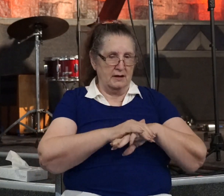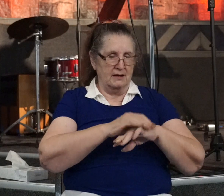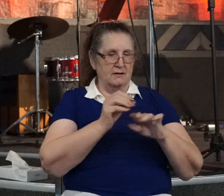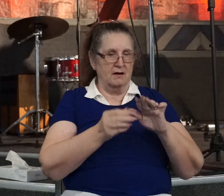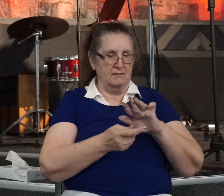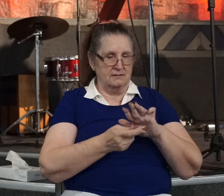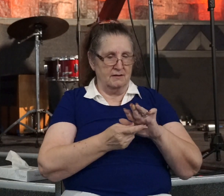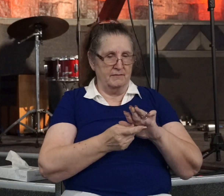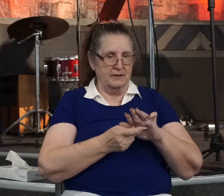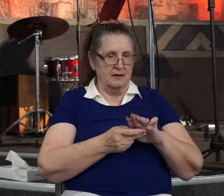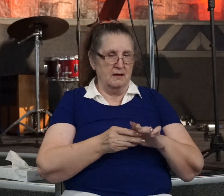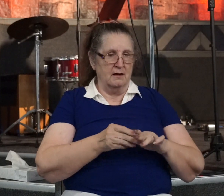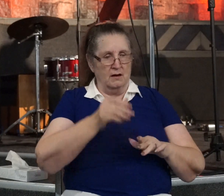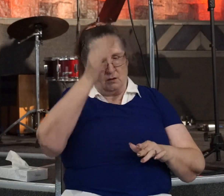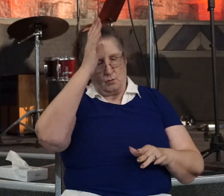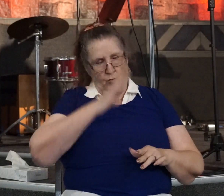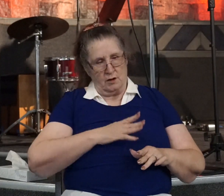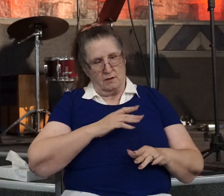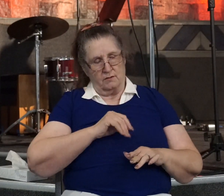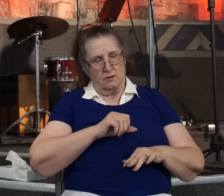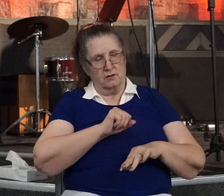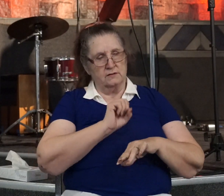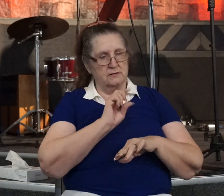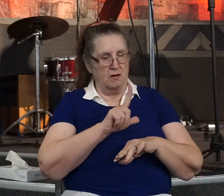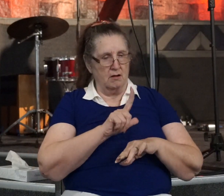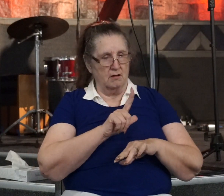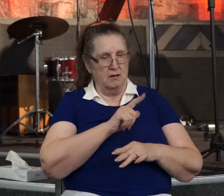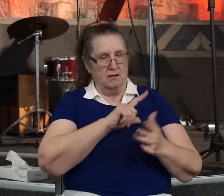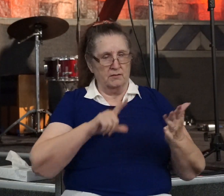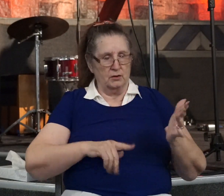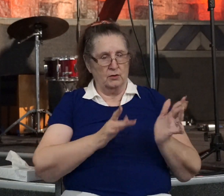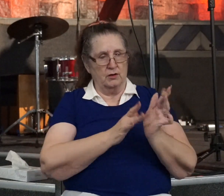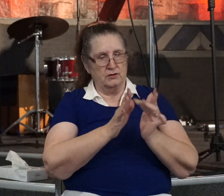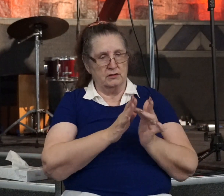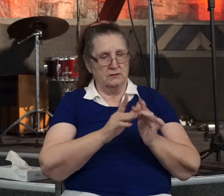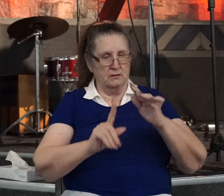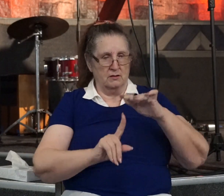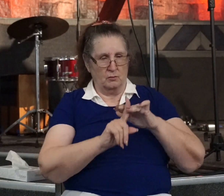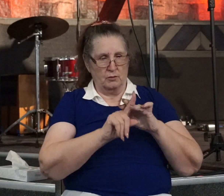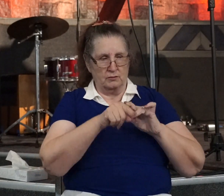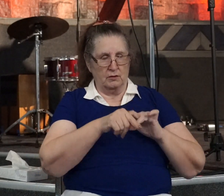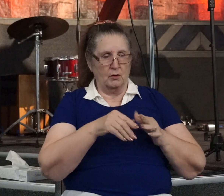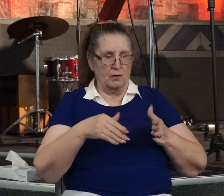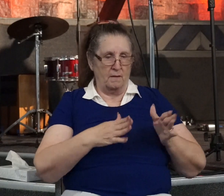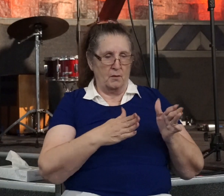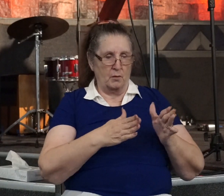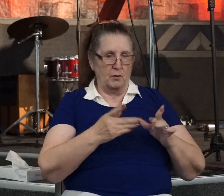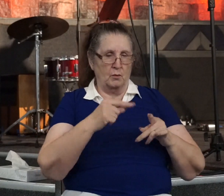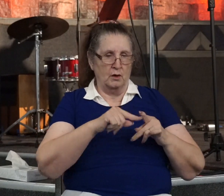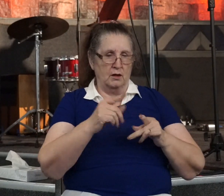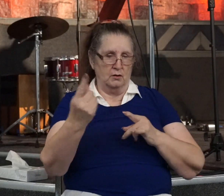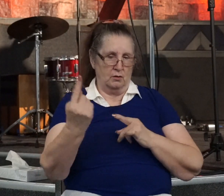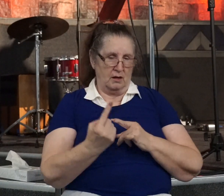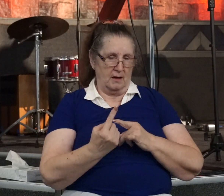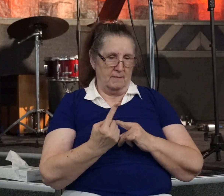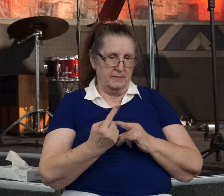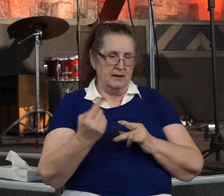said, Brother Saul, the Lord Jesus, who appeared to you on the road as you came, has sent me that you may